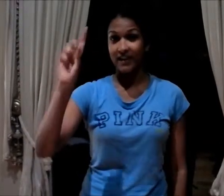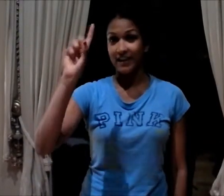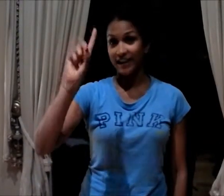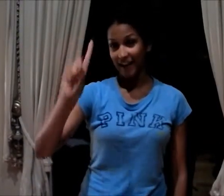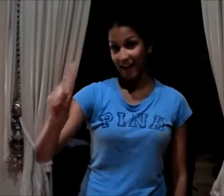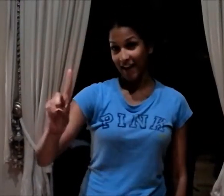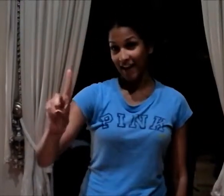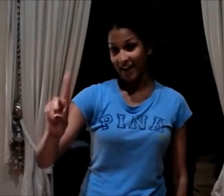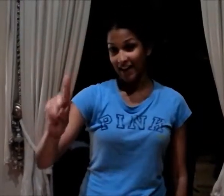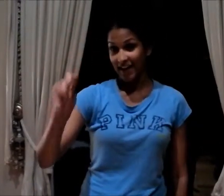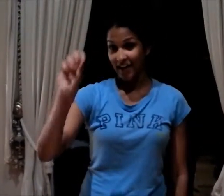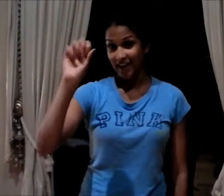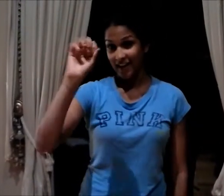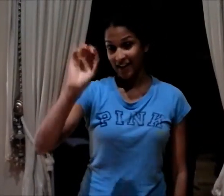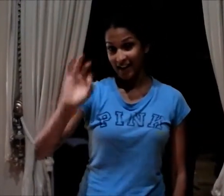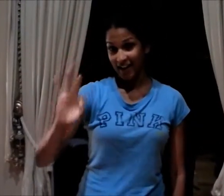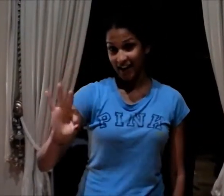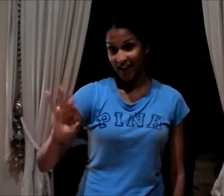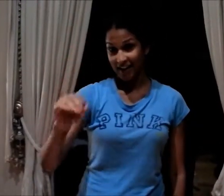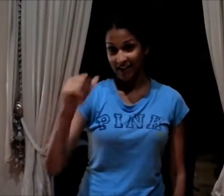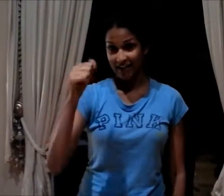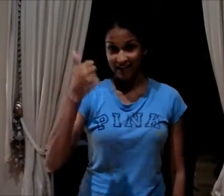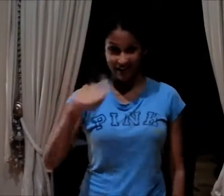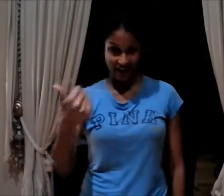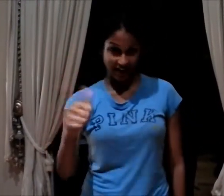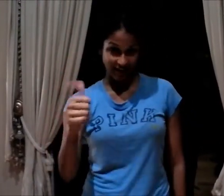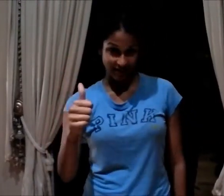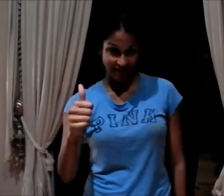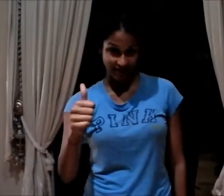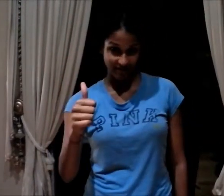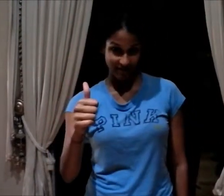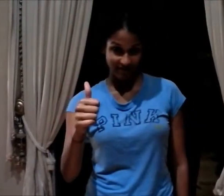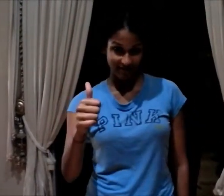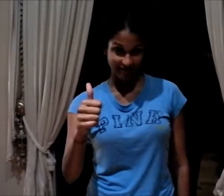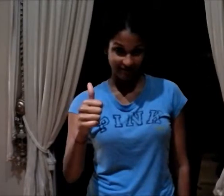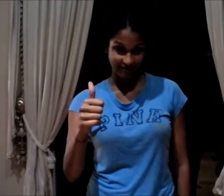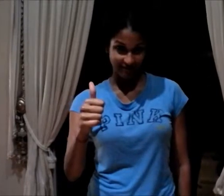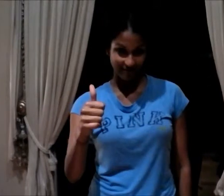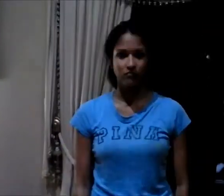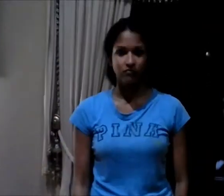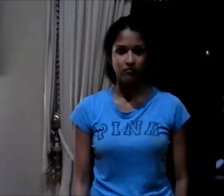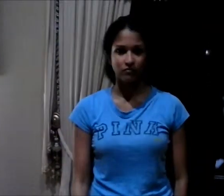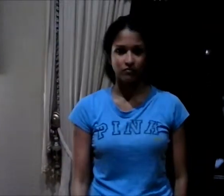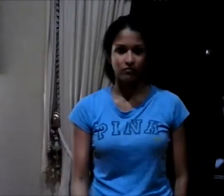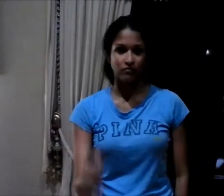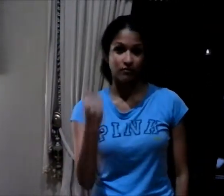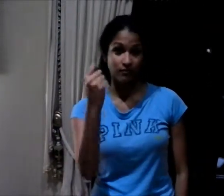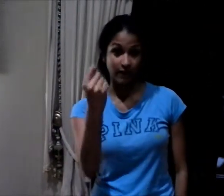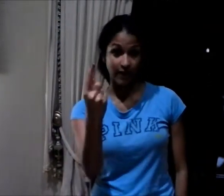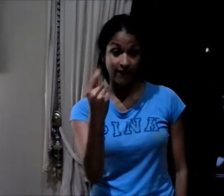8, 9, 10. Go. Go.